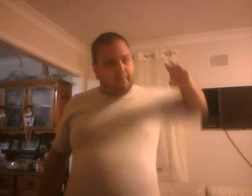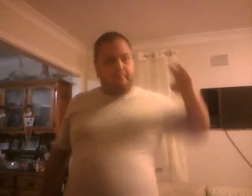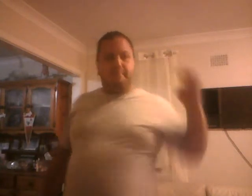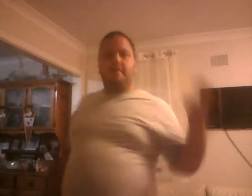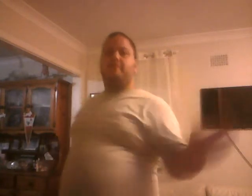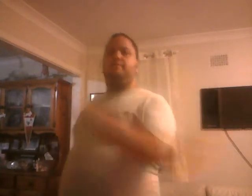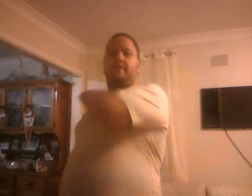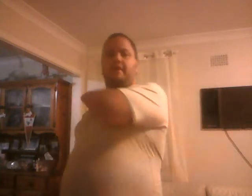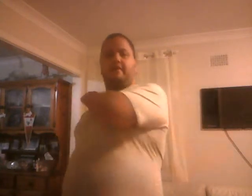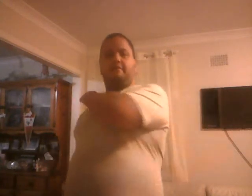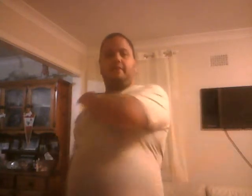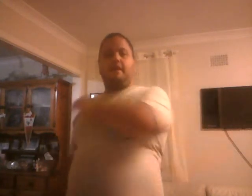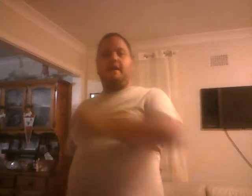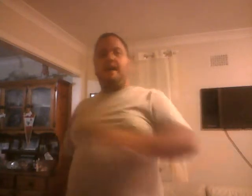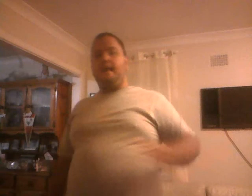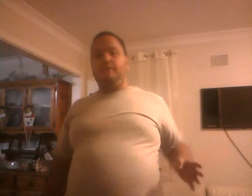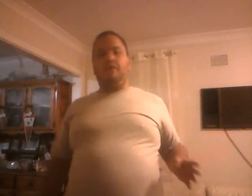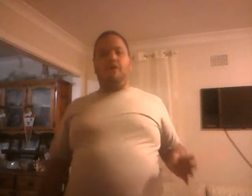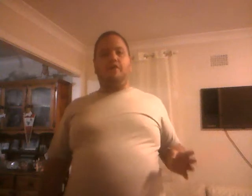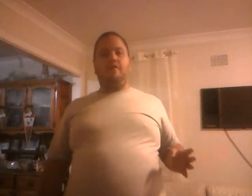it's, it's really happening wrong.